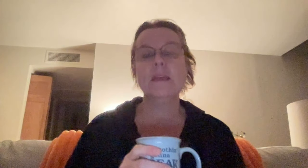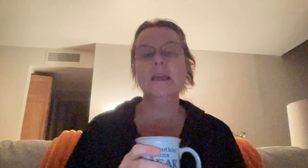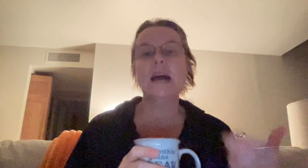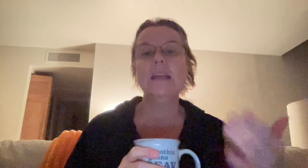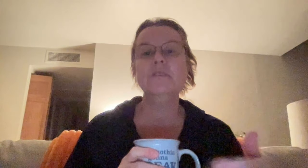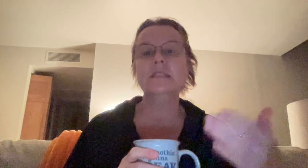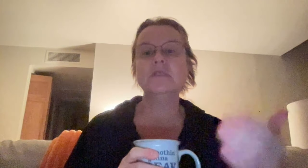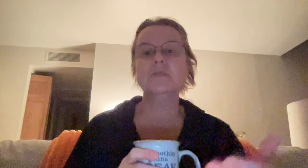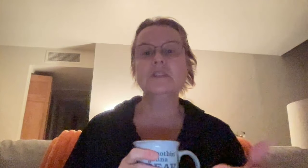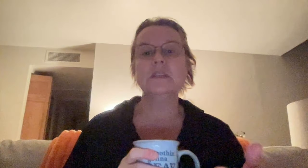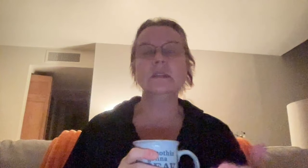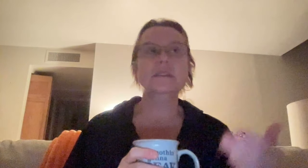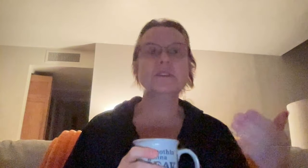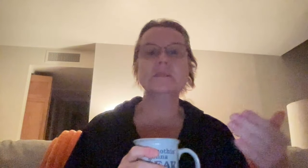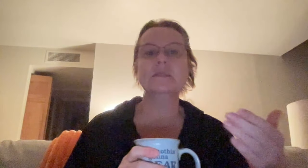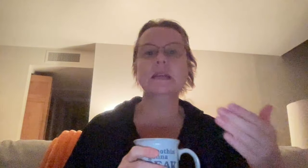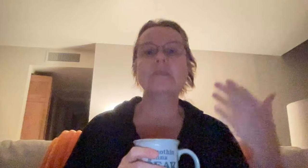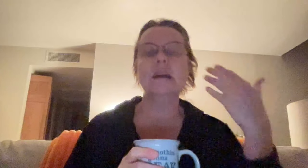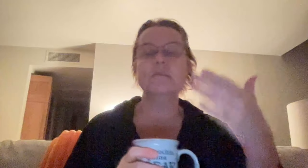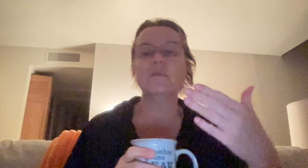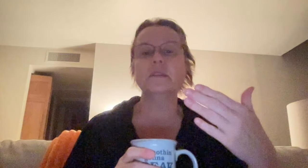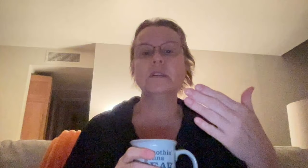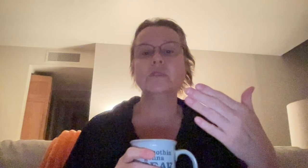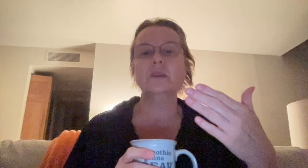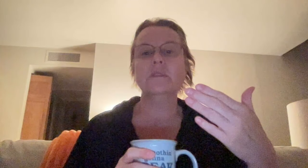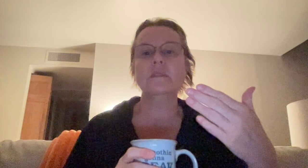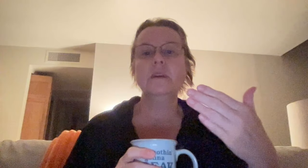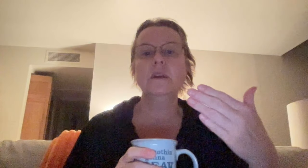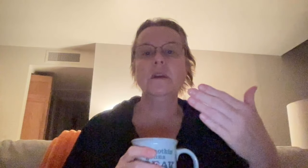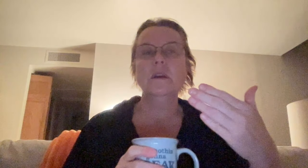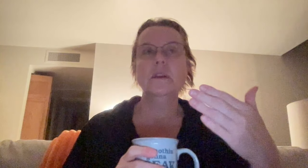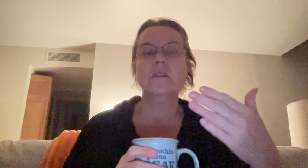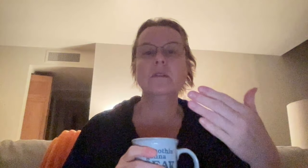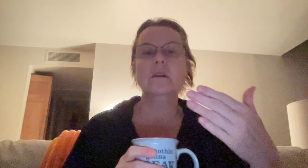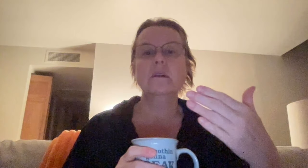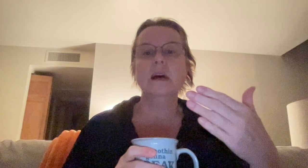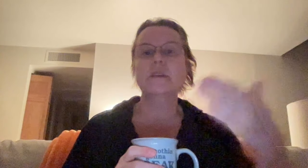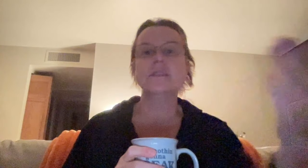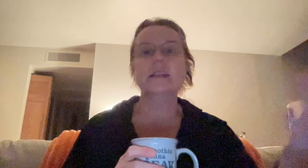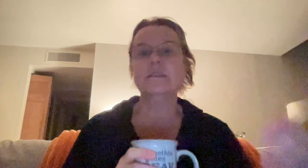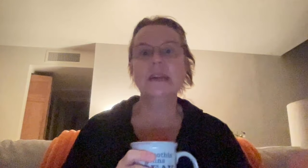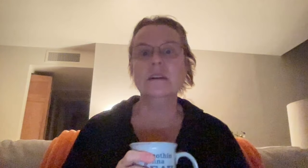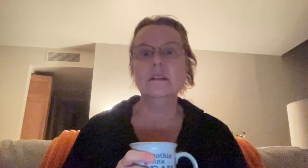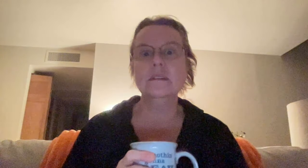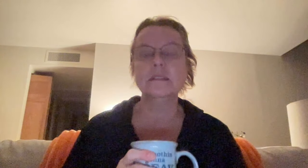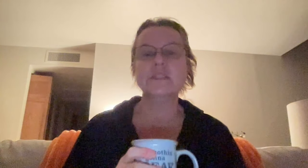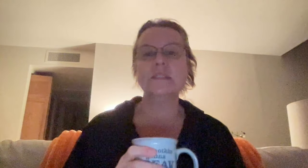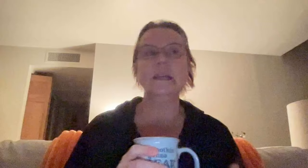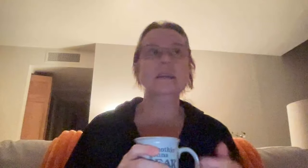And I use intuition in terms of like, I've gotten more in touch with, you know, on the other side of the veil, let's just say,